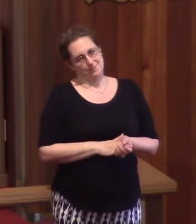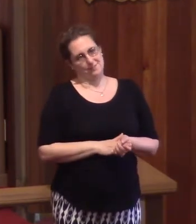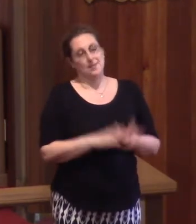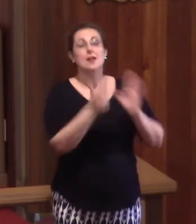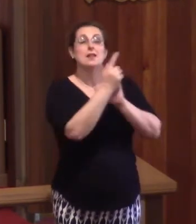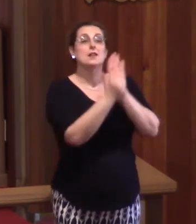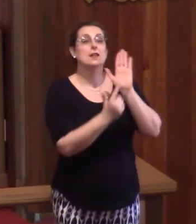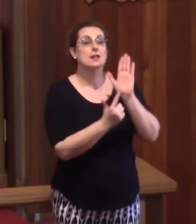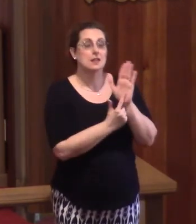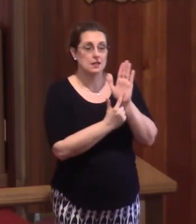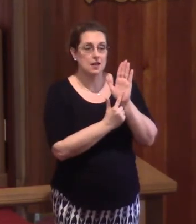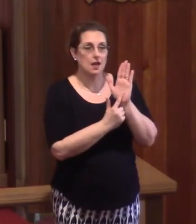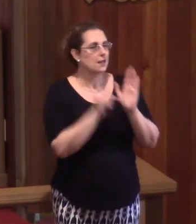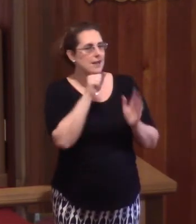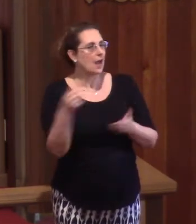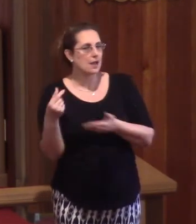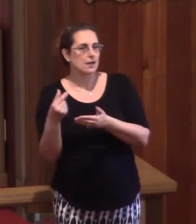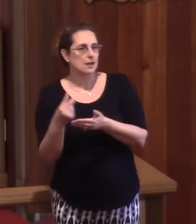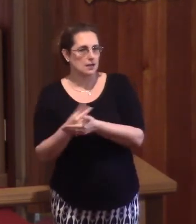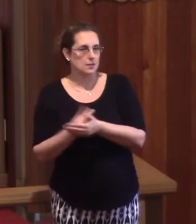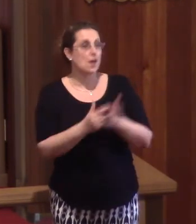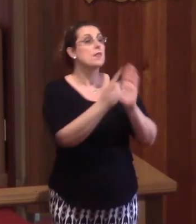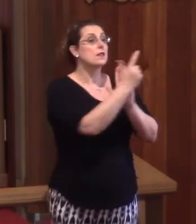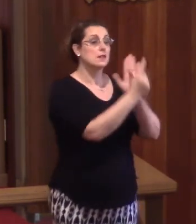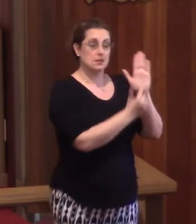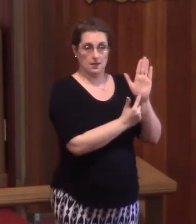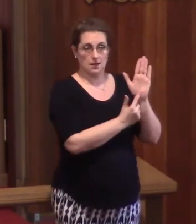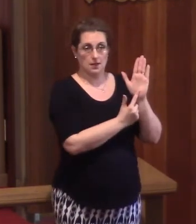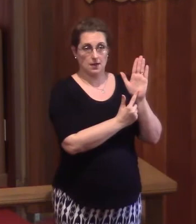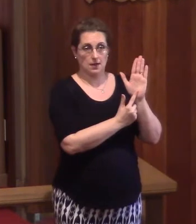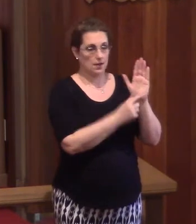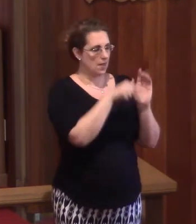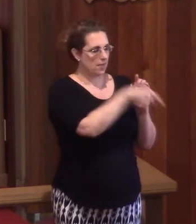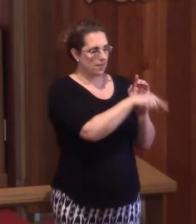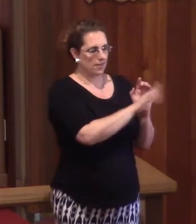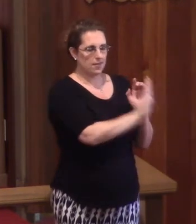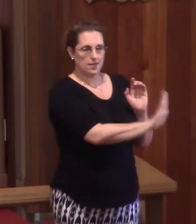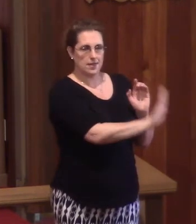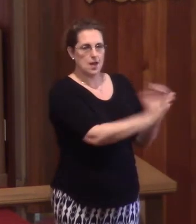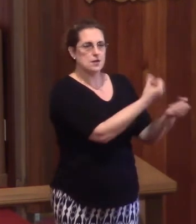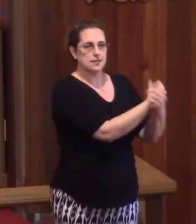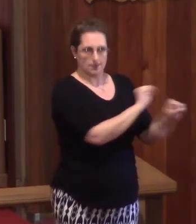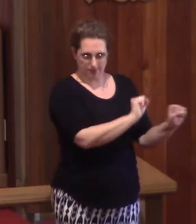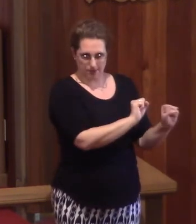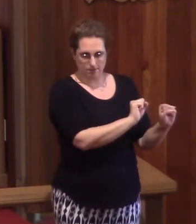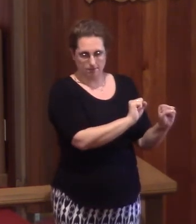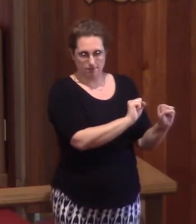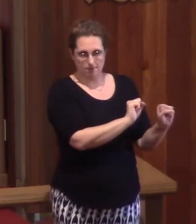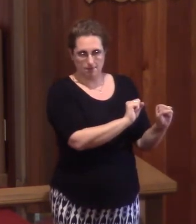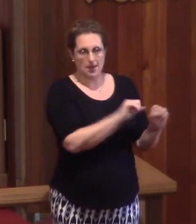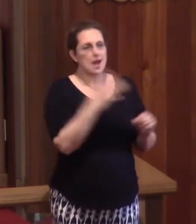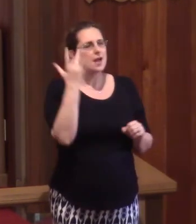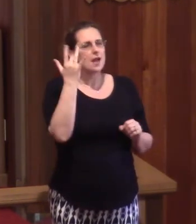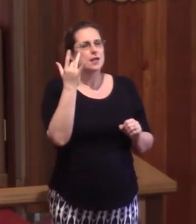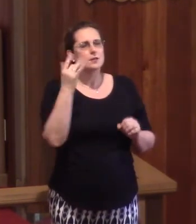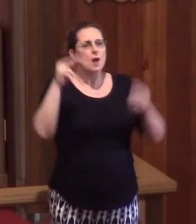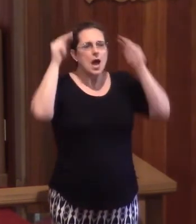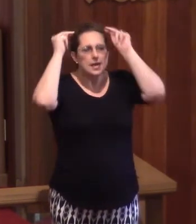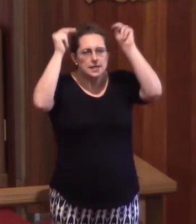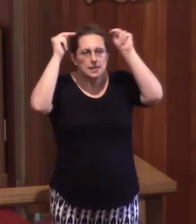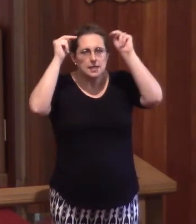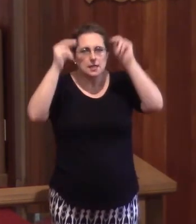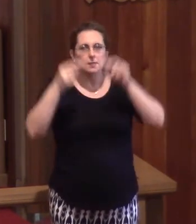The law. Not the gospel, but the law. Was the Pharisee's salvation. And that's why Nicodemus